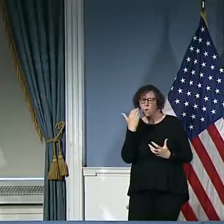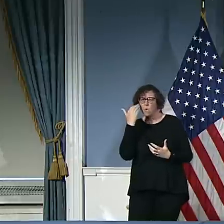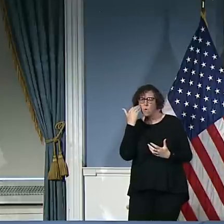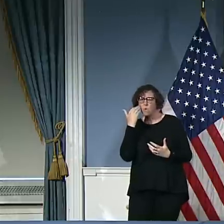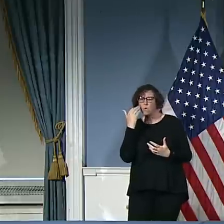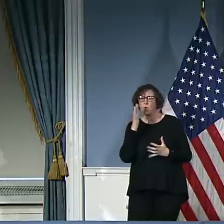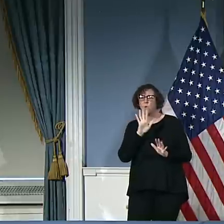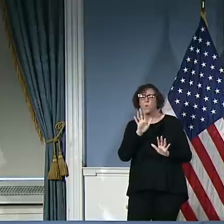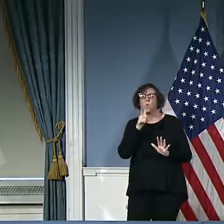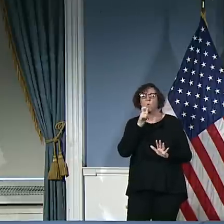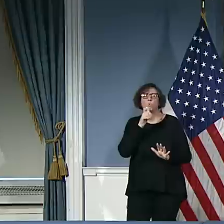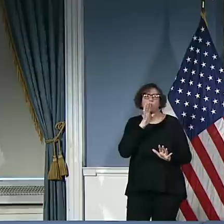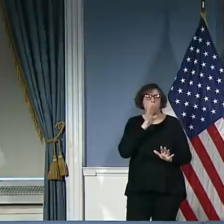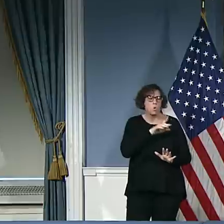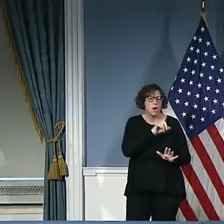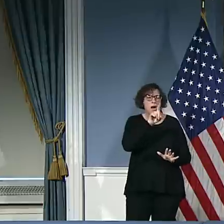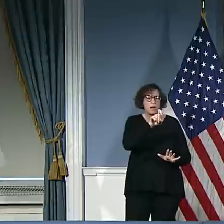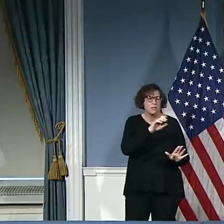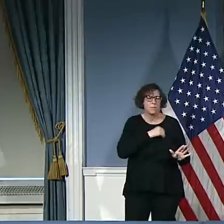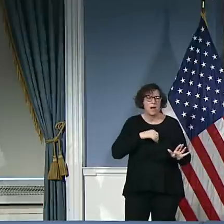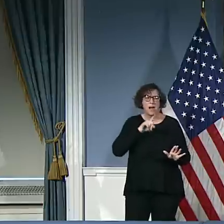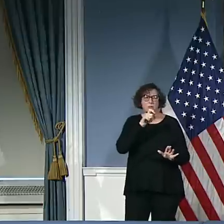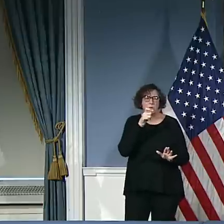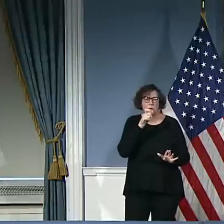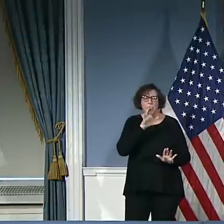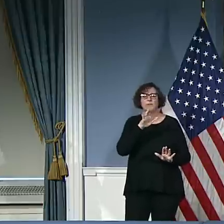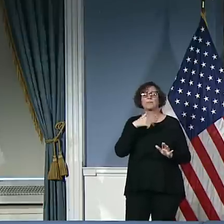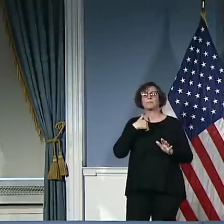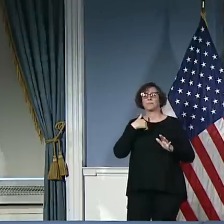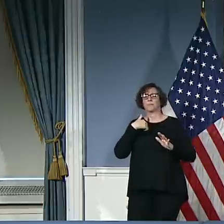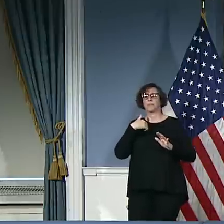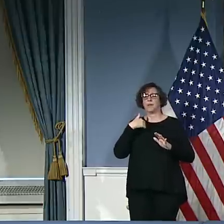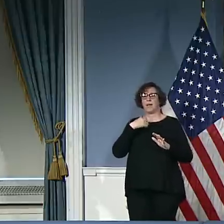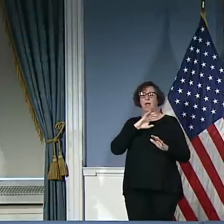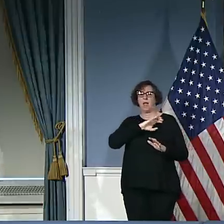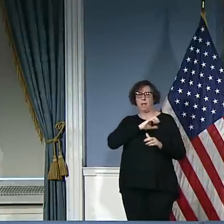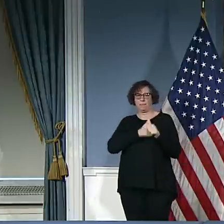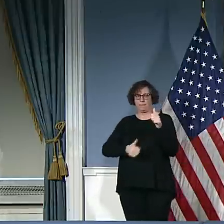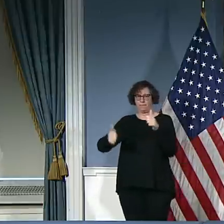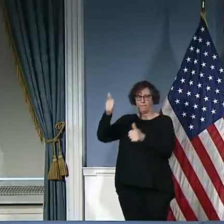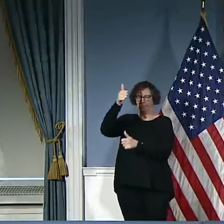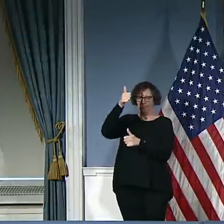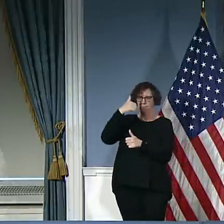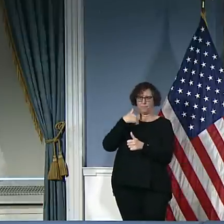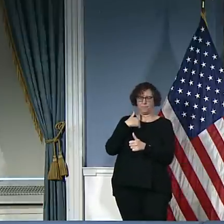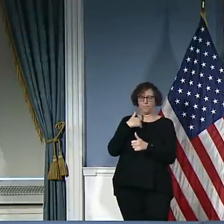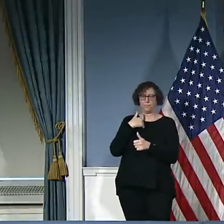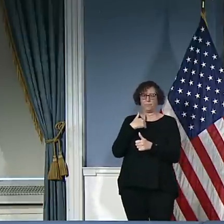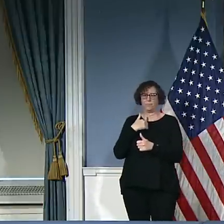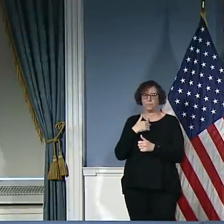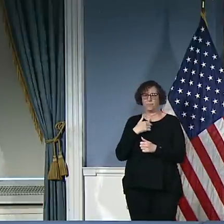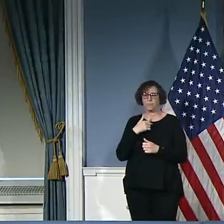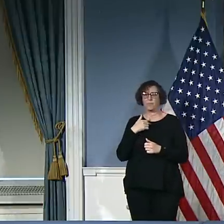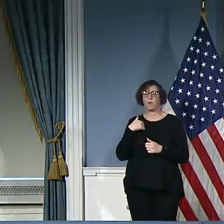Shea, I take it? Sorry, yes, Commissioner Shea. We've crunched the numbers and found that New York City speed cameras have issued